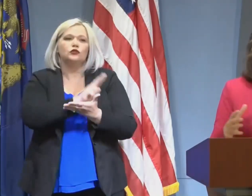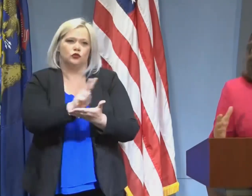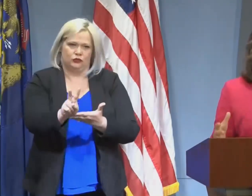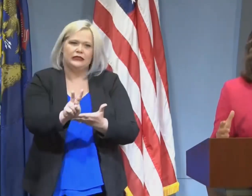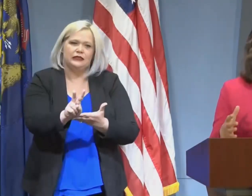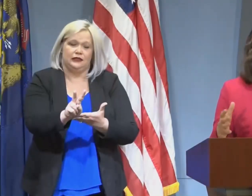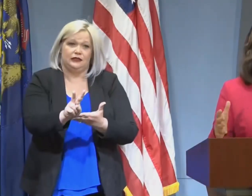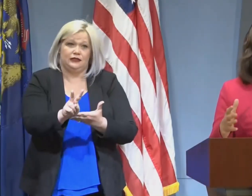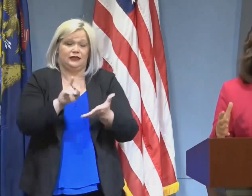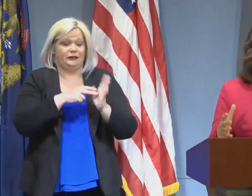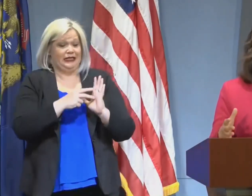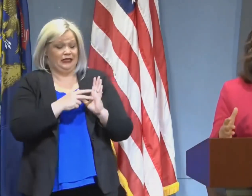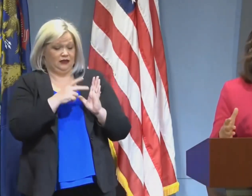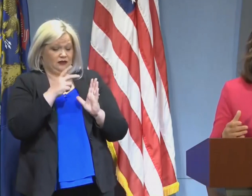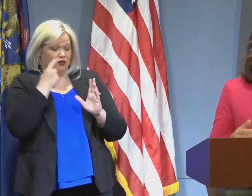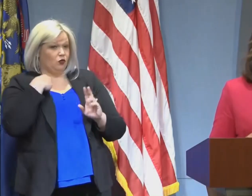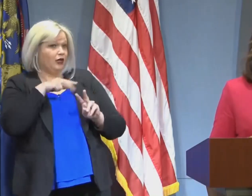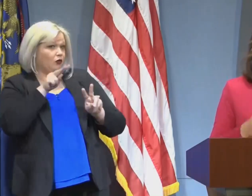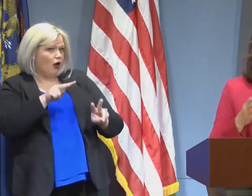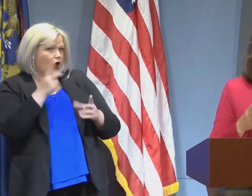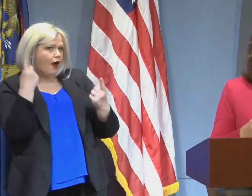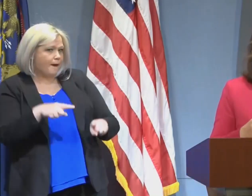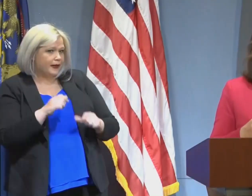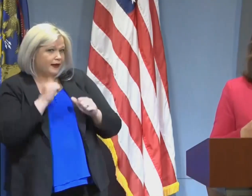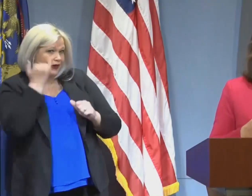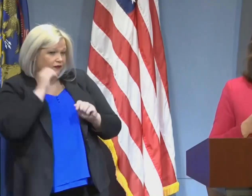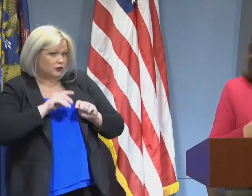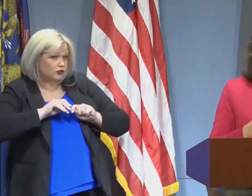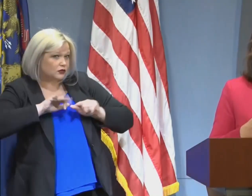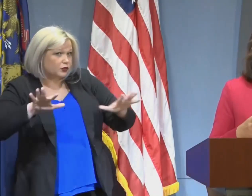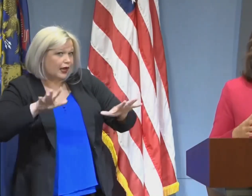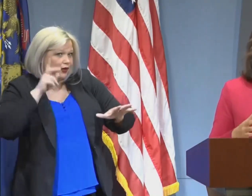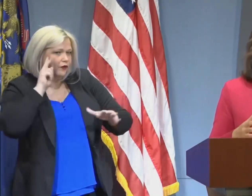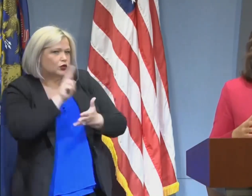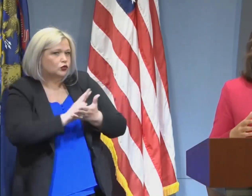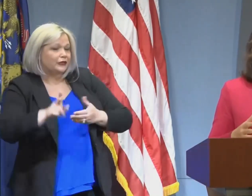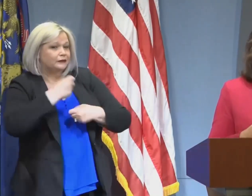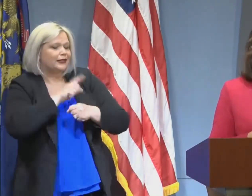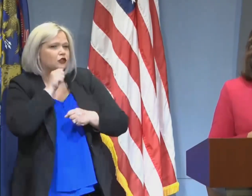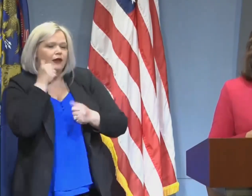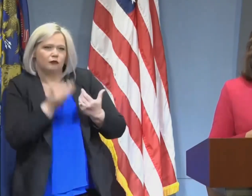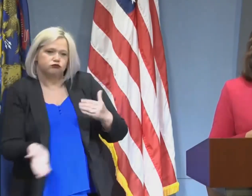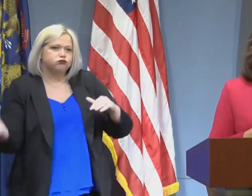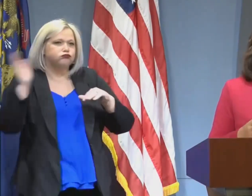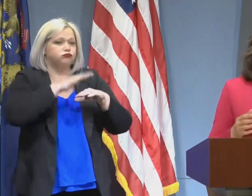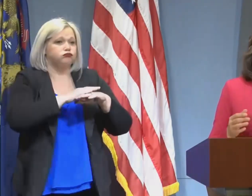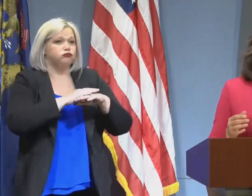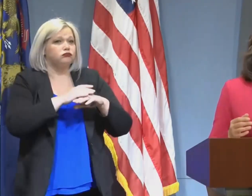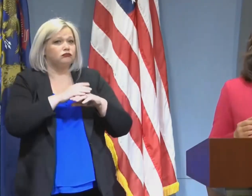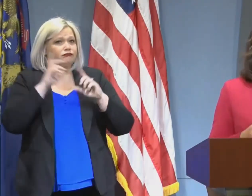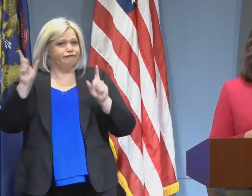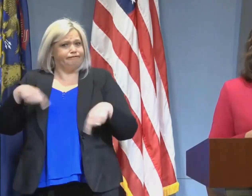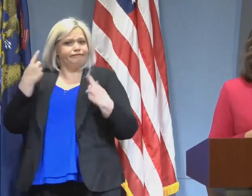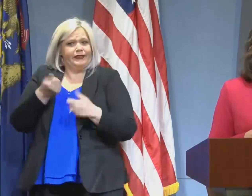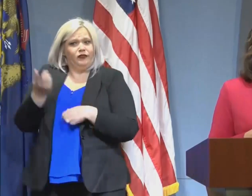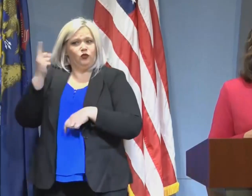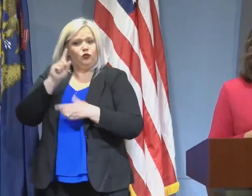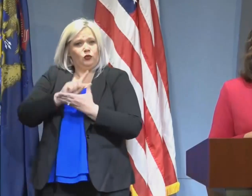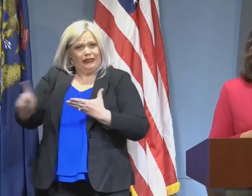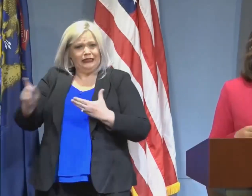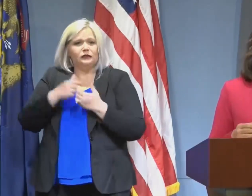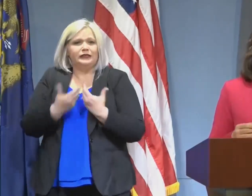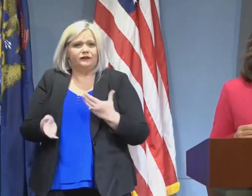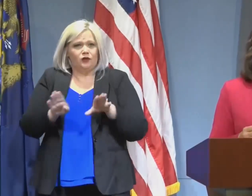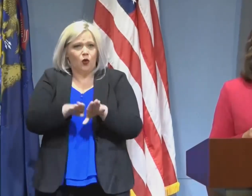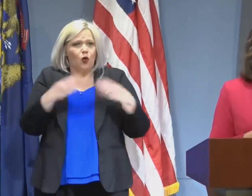is, generally it's a two-week time frame. We have taken a lot of steps in the last few weeks. The re-engagement of